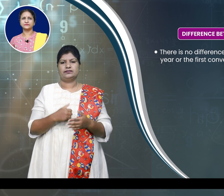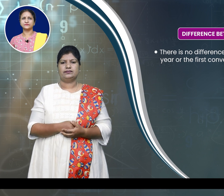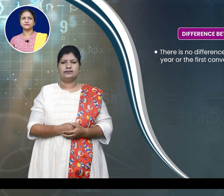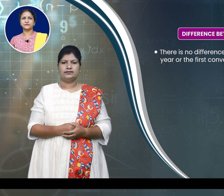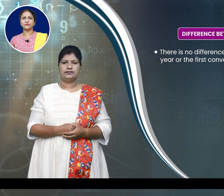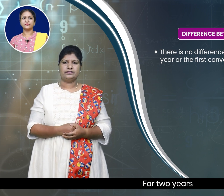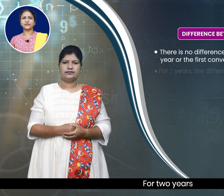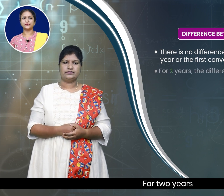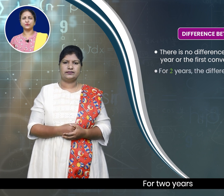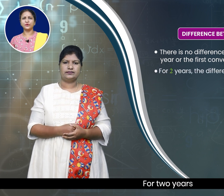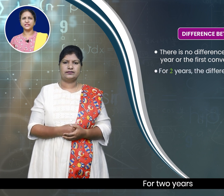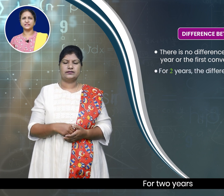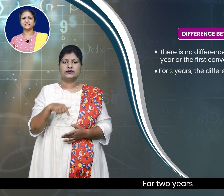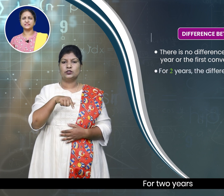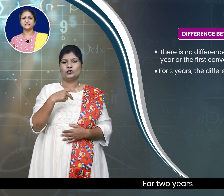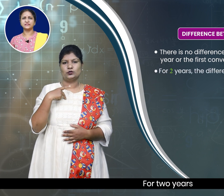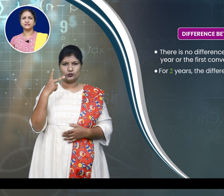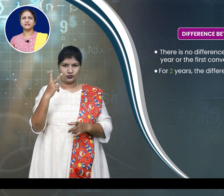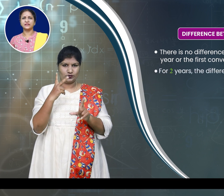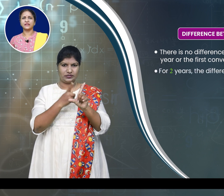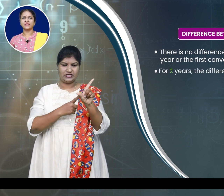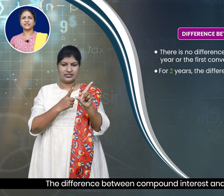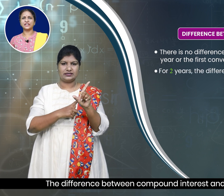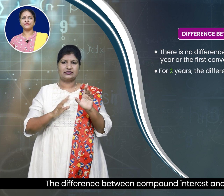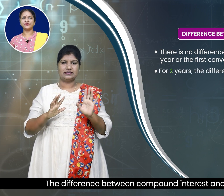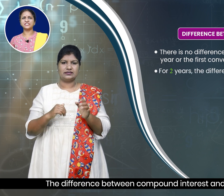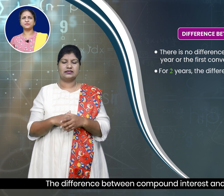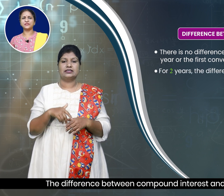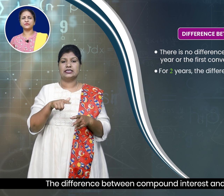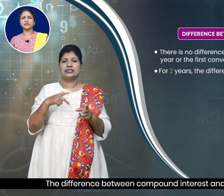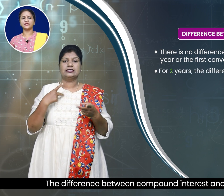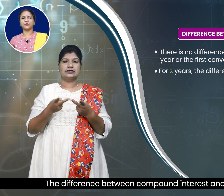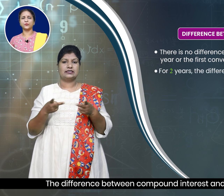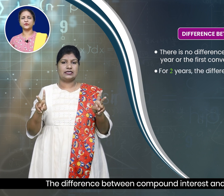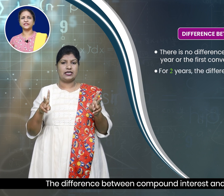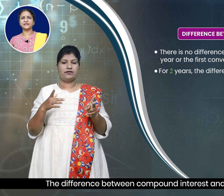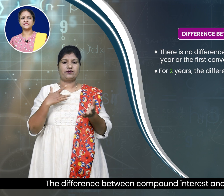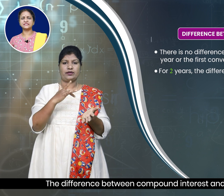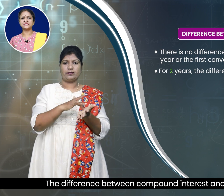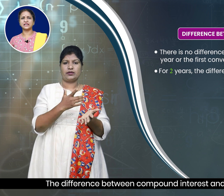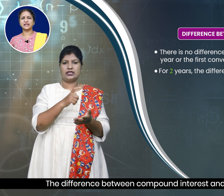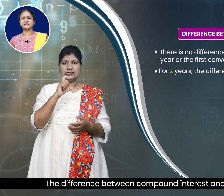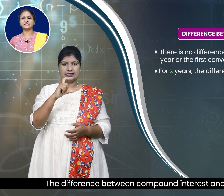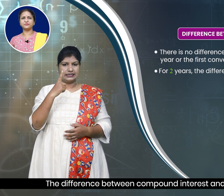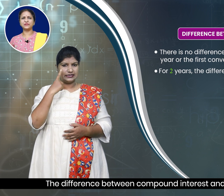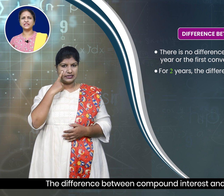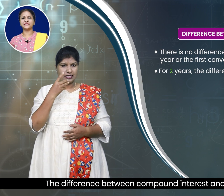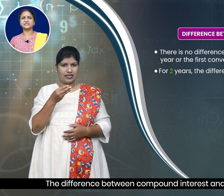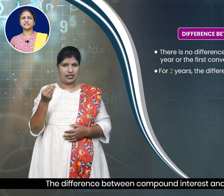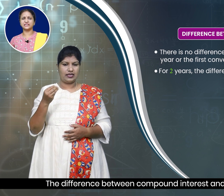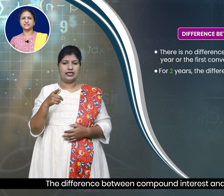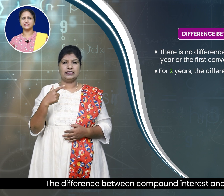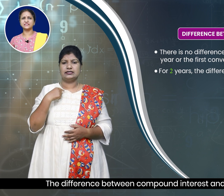For 2 years, the difference between compound interest and simple interest is